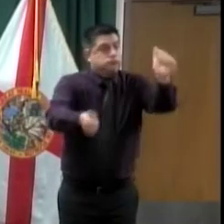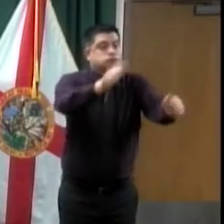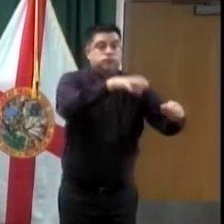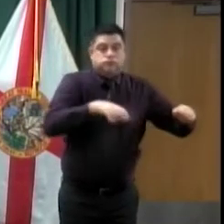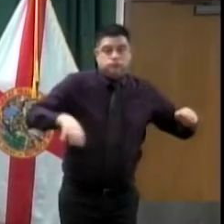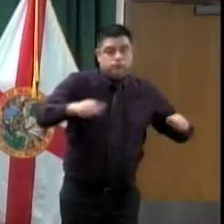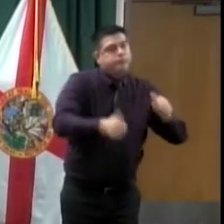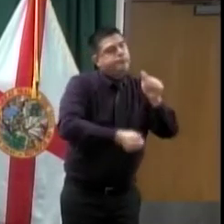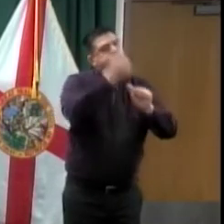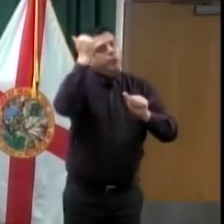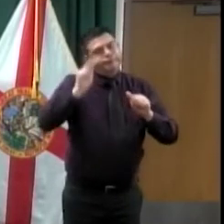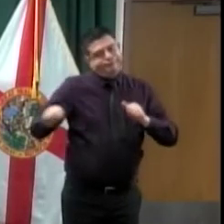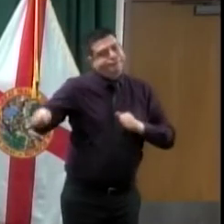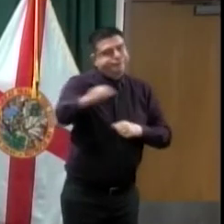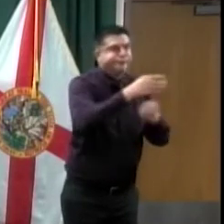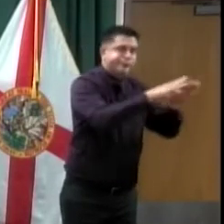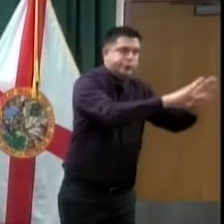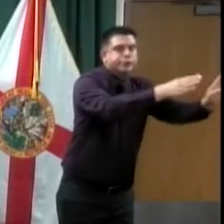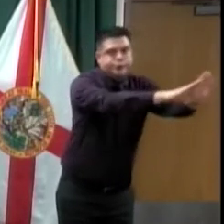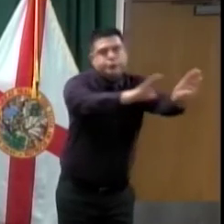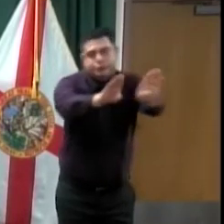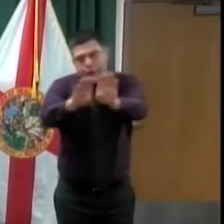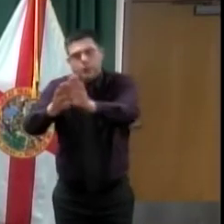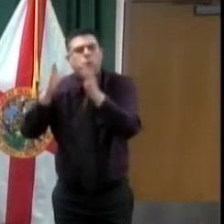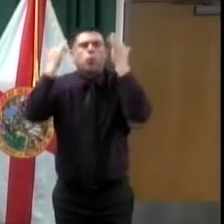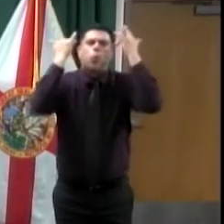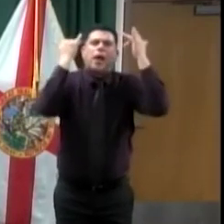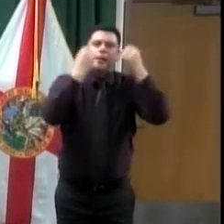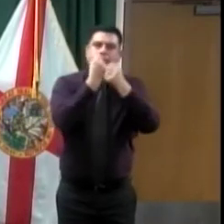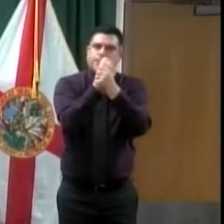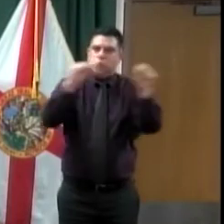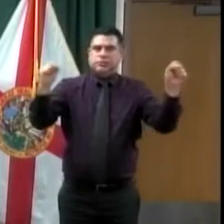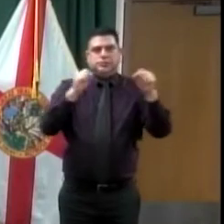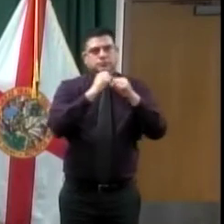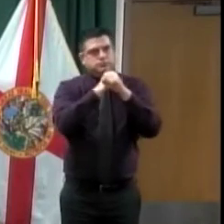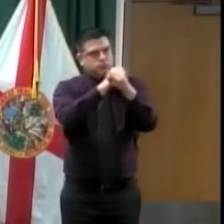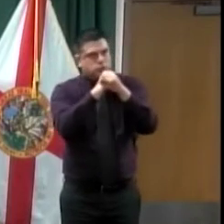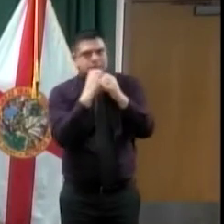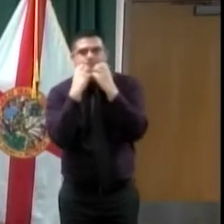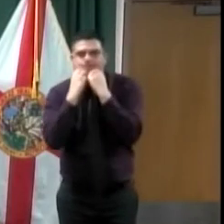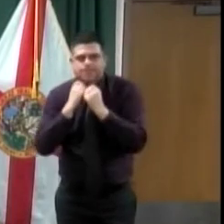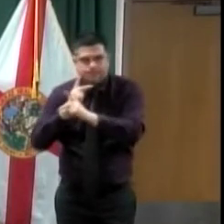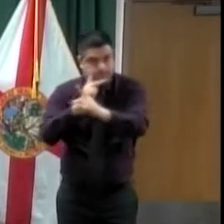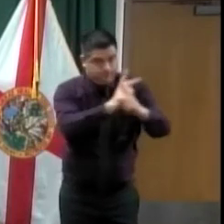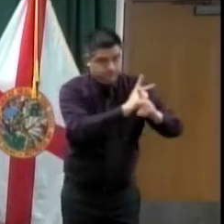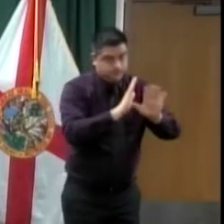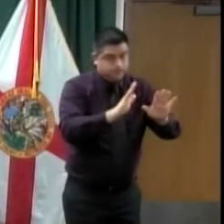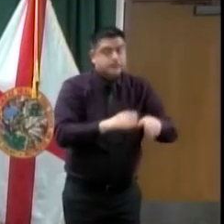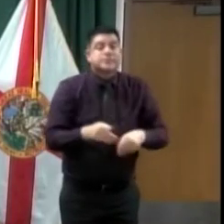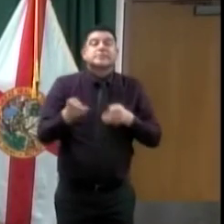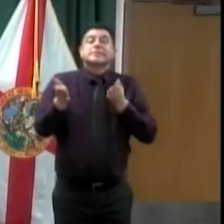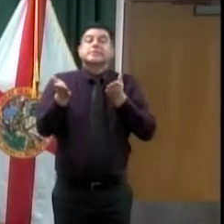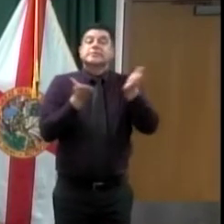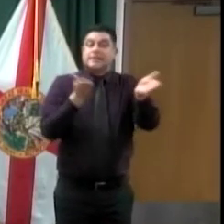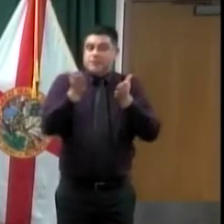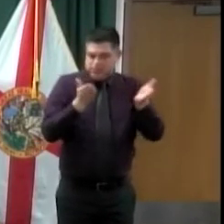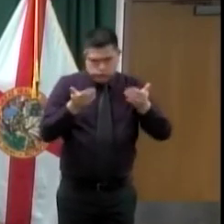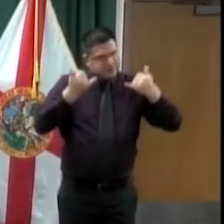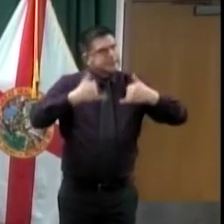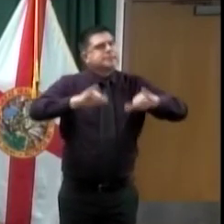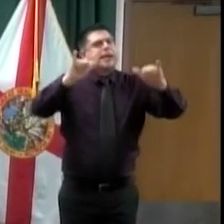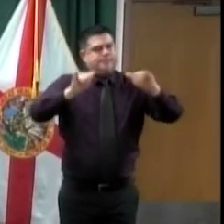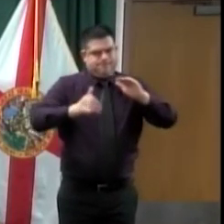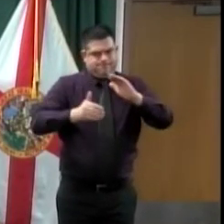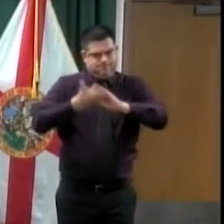safe. All of our service-providing departments are still open. And so, for instance, the two departments